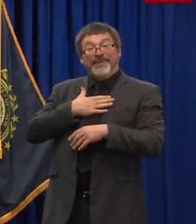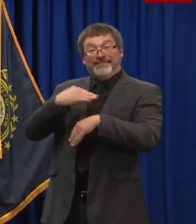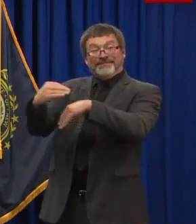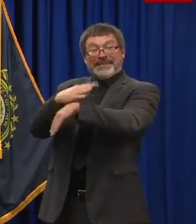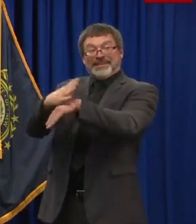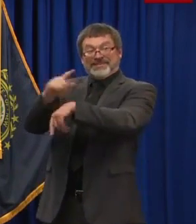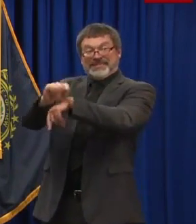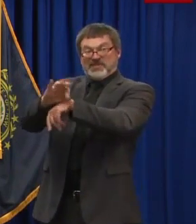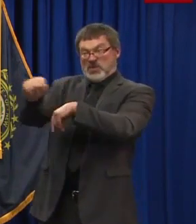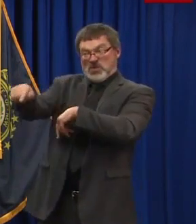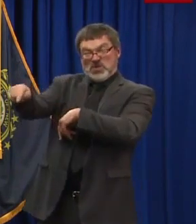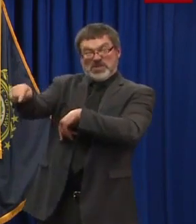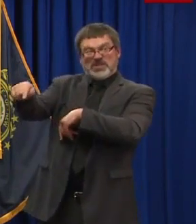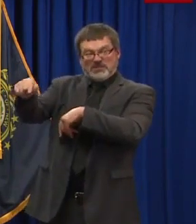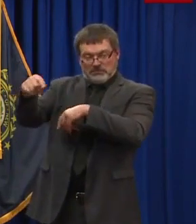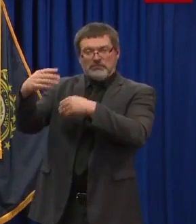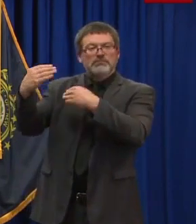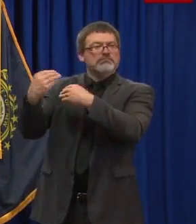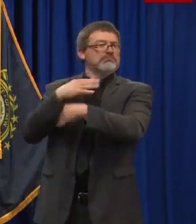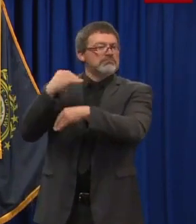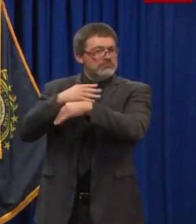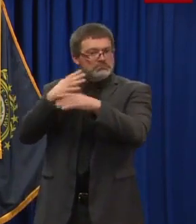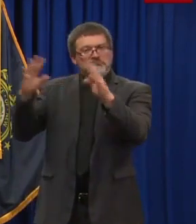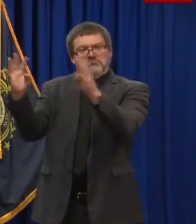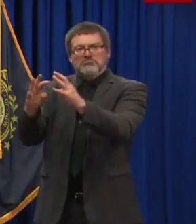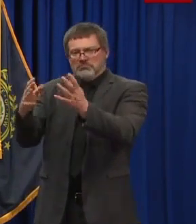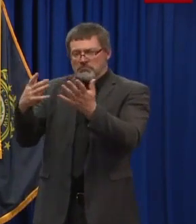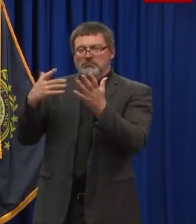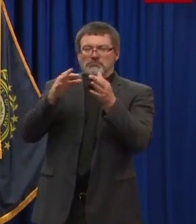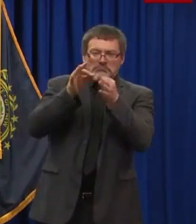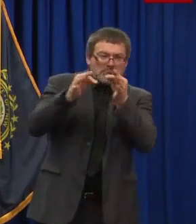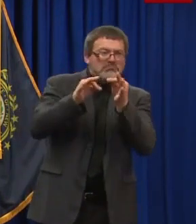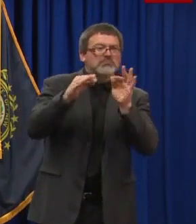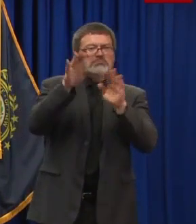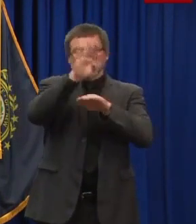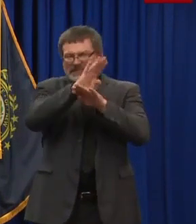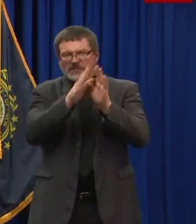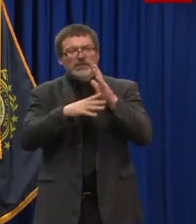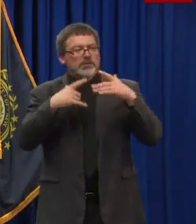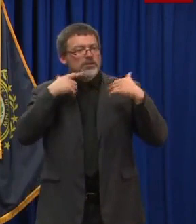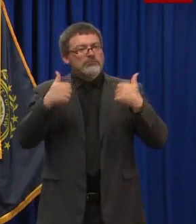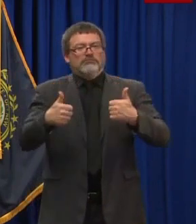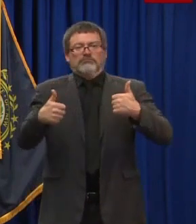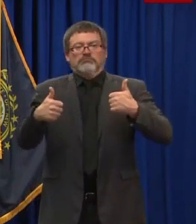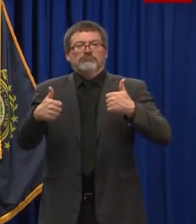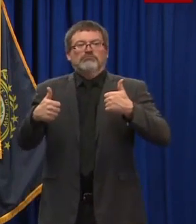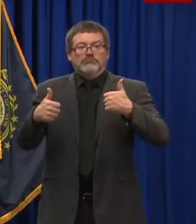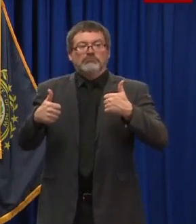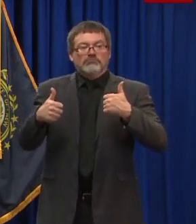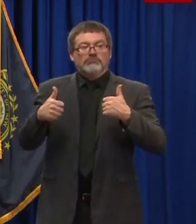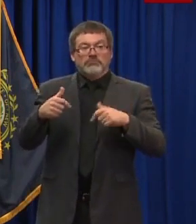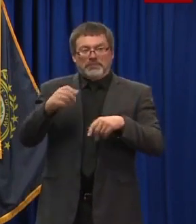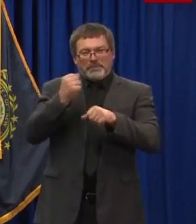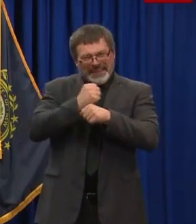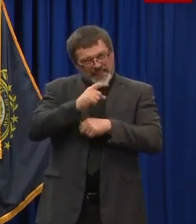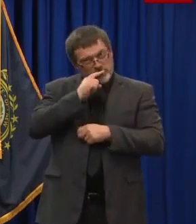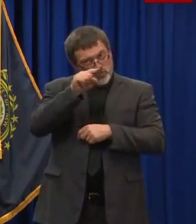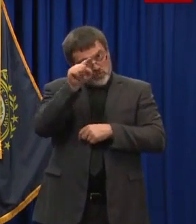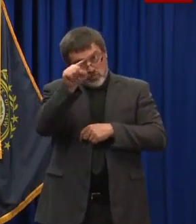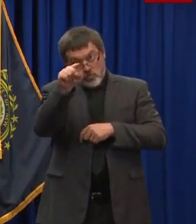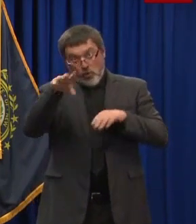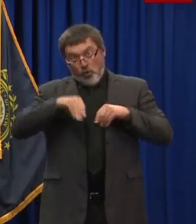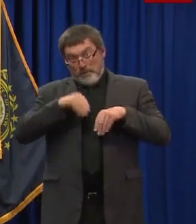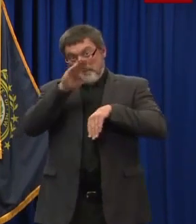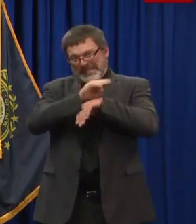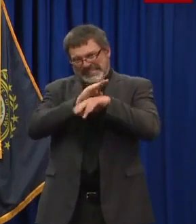to those businesses. again, we just want those businesses to refer to those to those stipulations. Some are in a phased